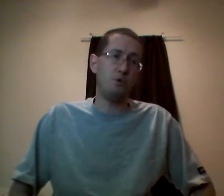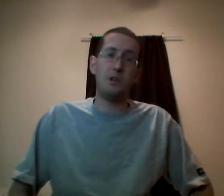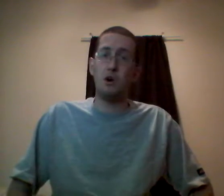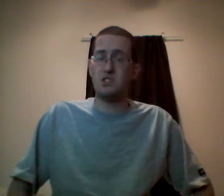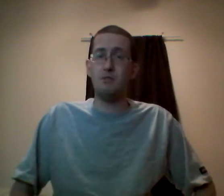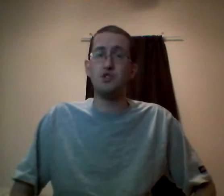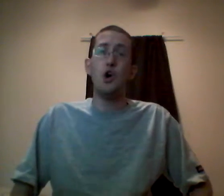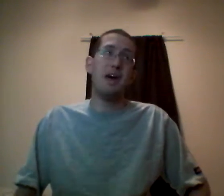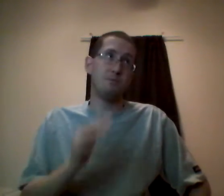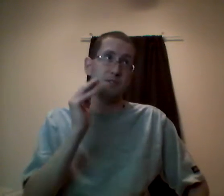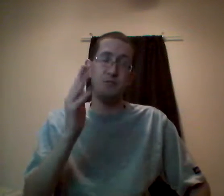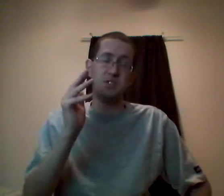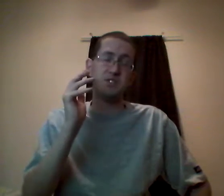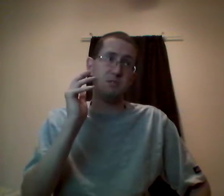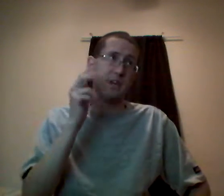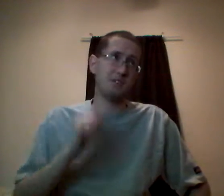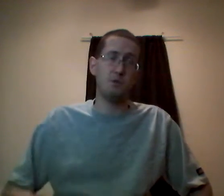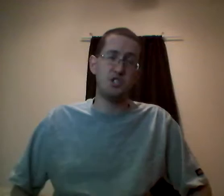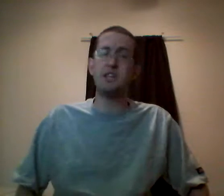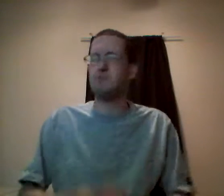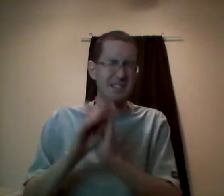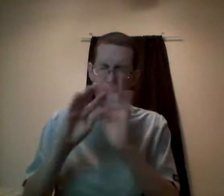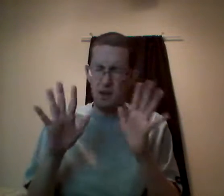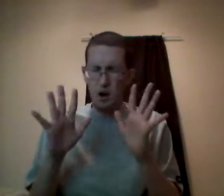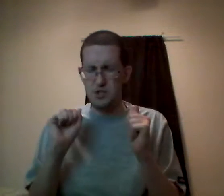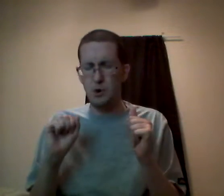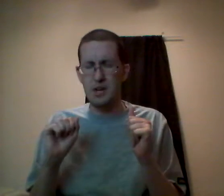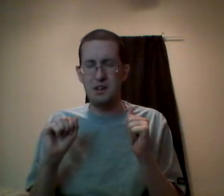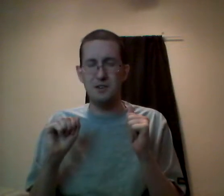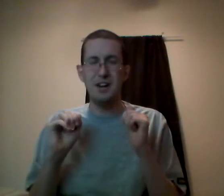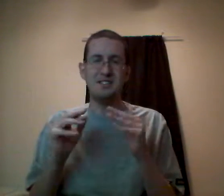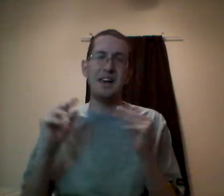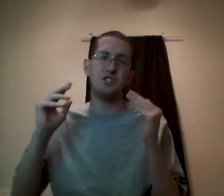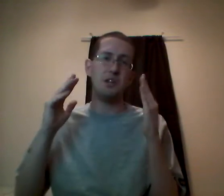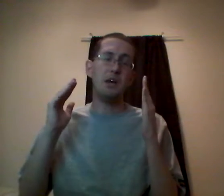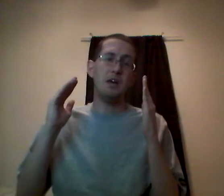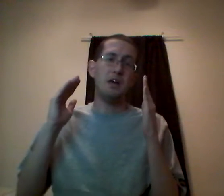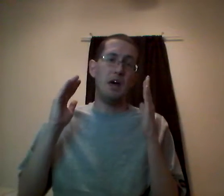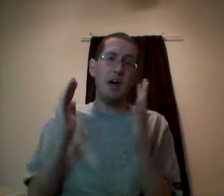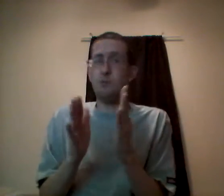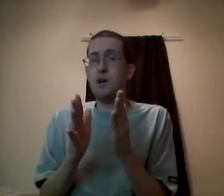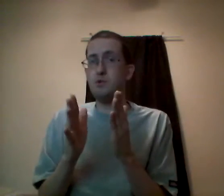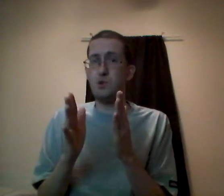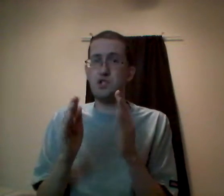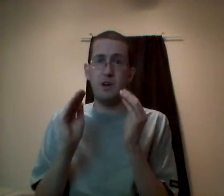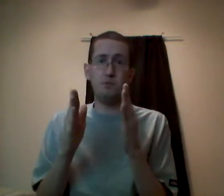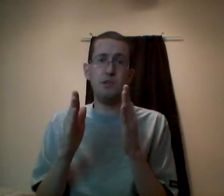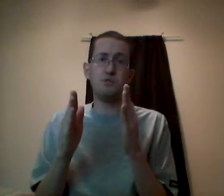only played lost levels. And the physics and the mechanics there were changed. But that's also, again, another tangent. Every playthrough is original. Every playthrough